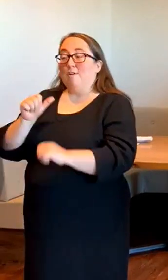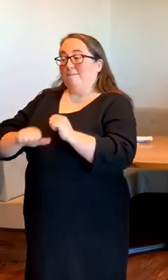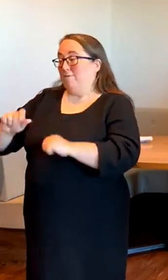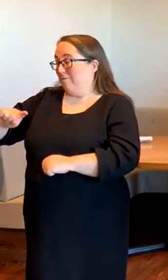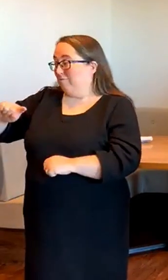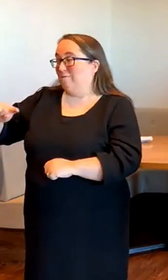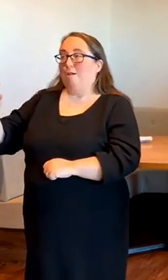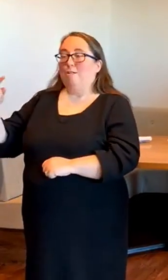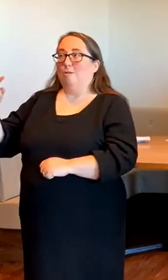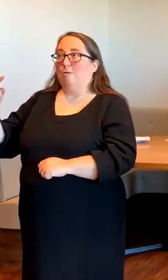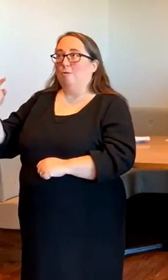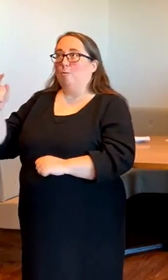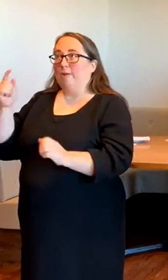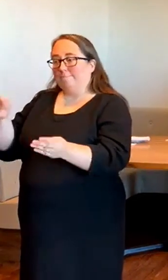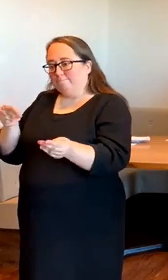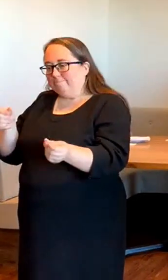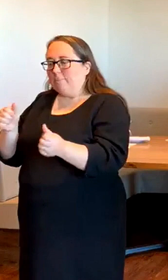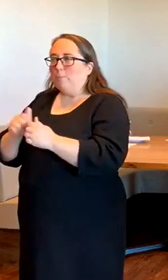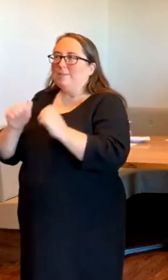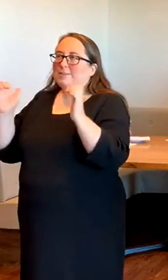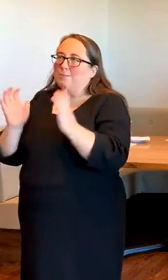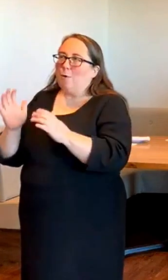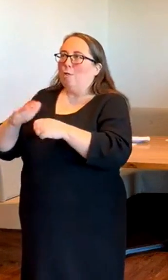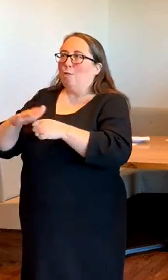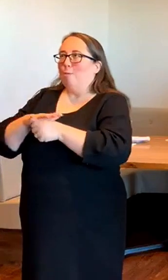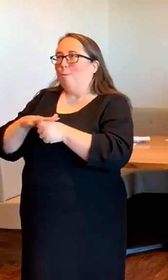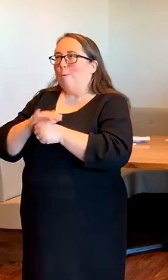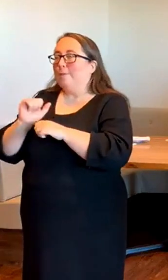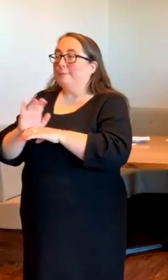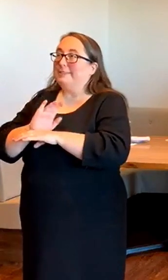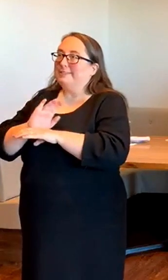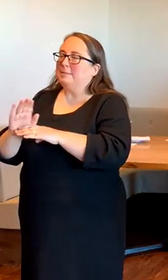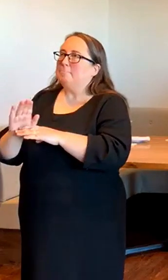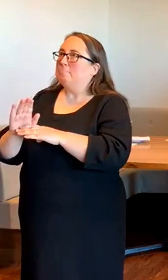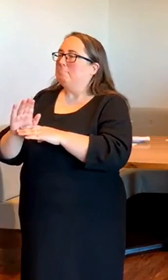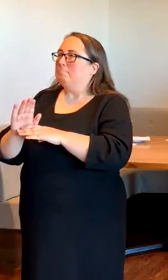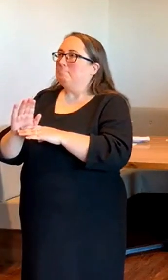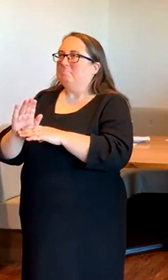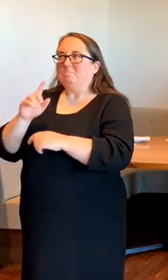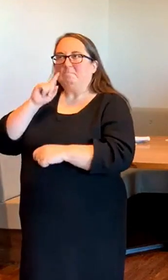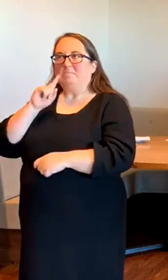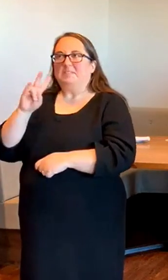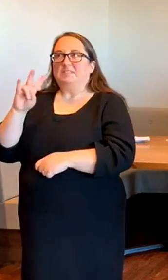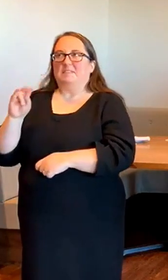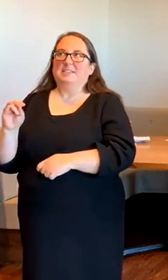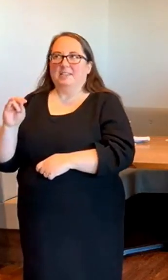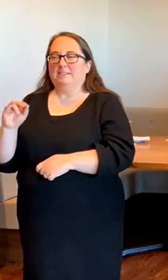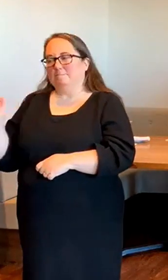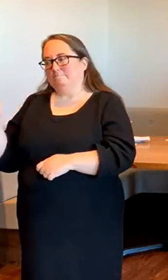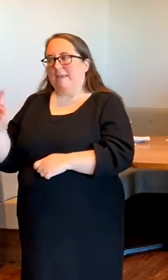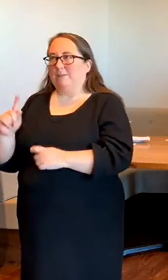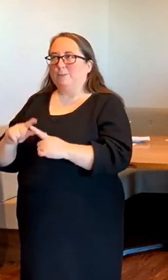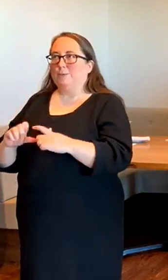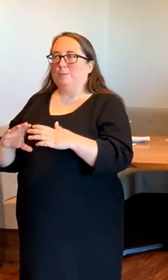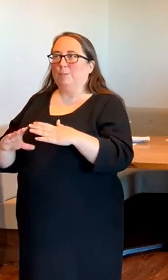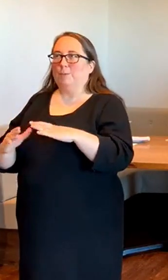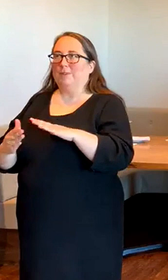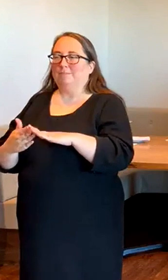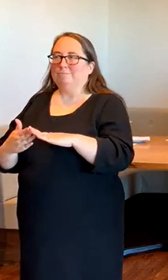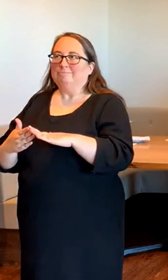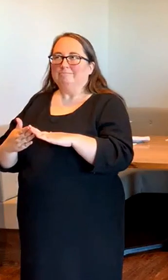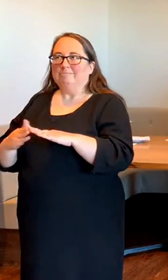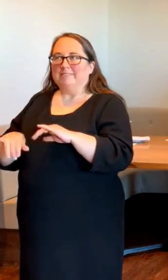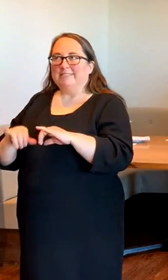We invest in a small local business. About 70 cents goes right back into our